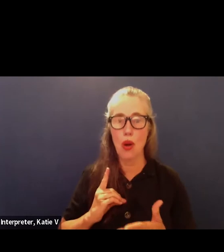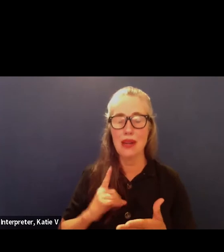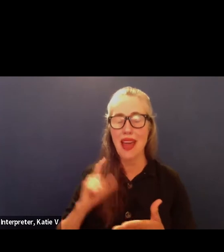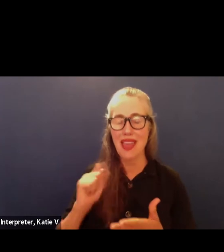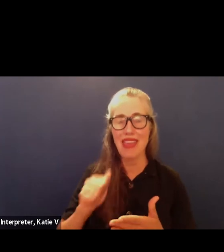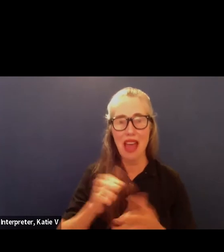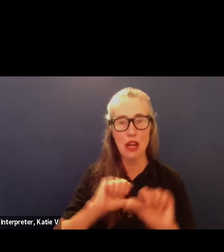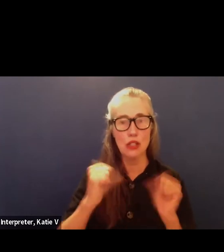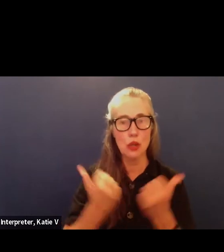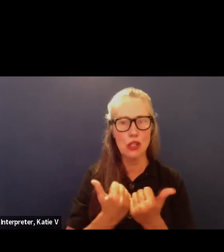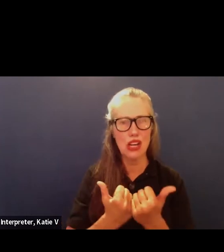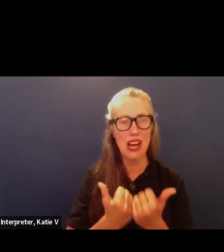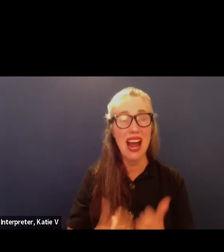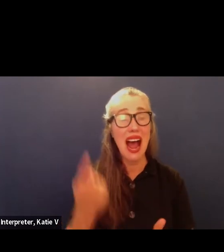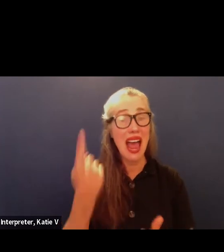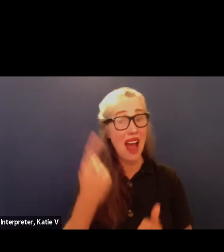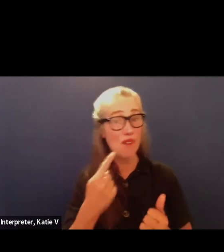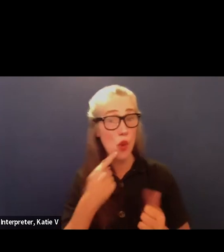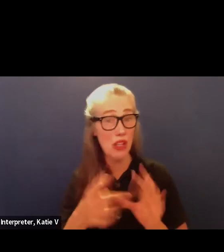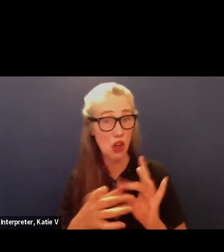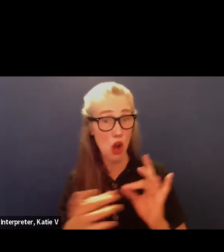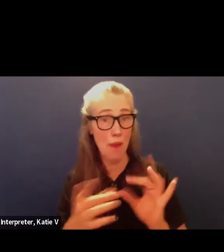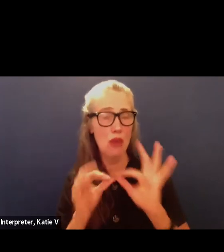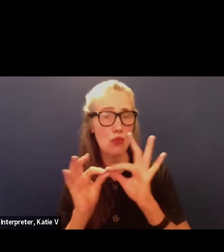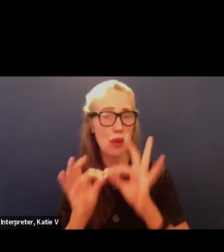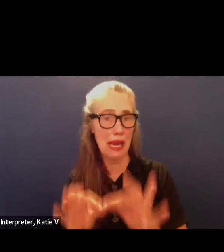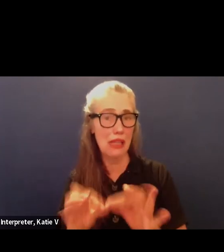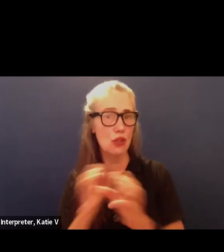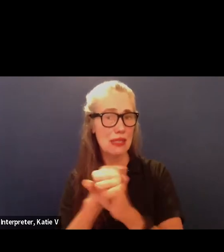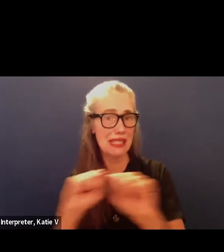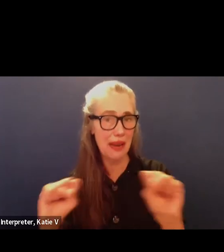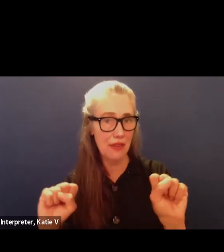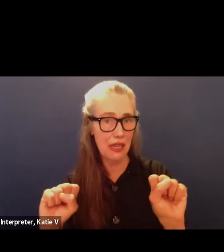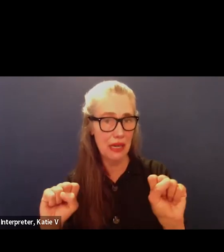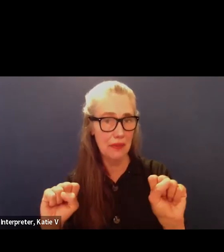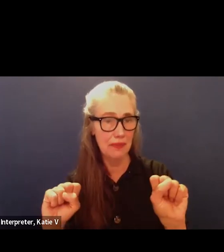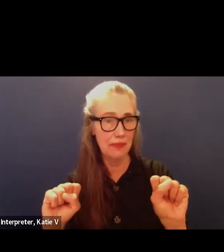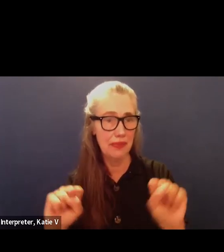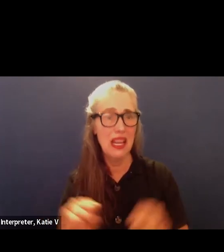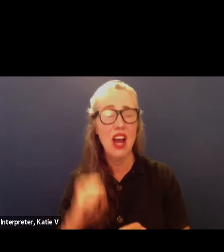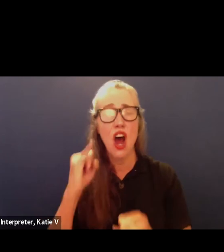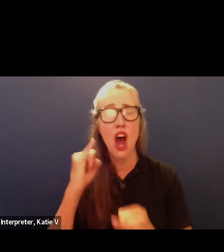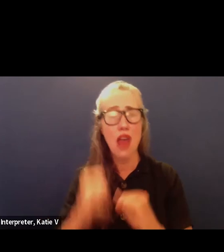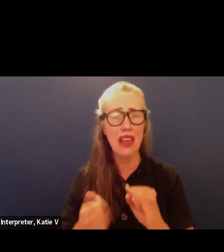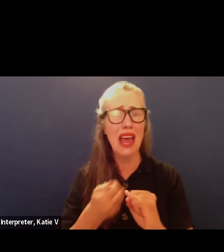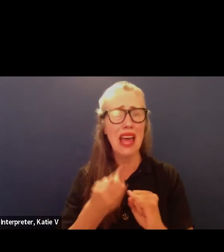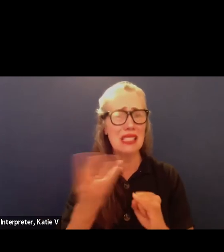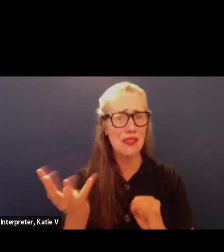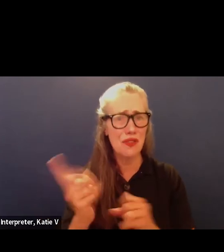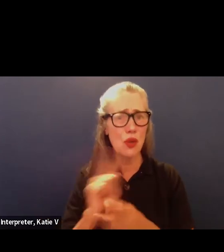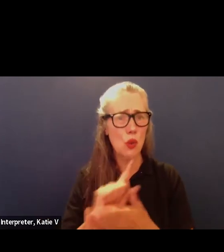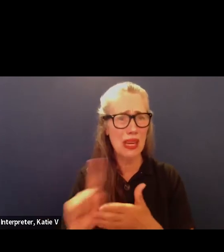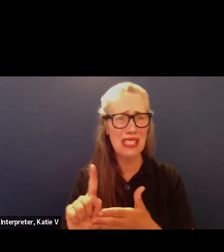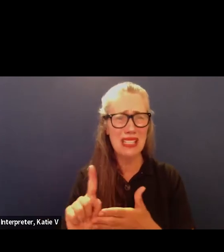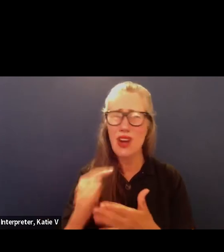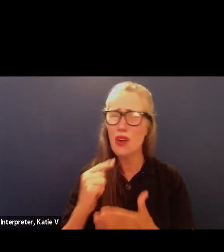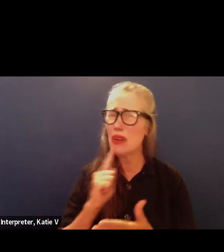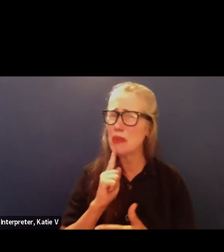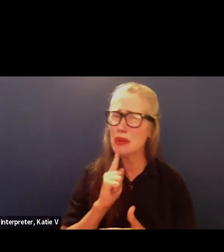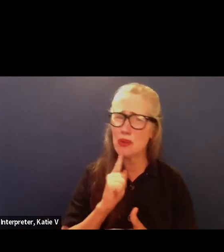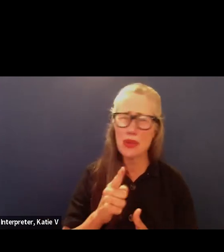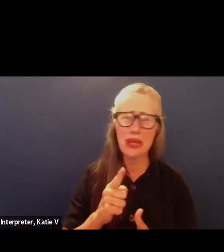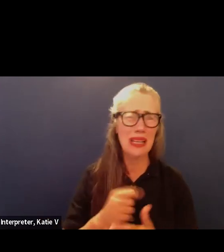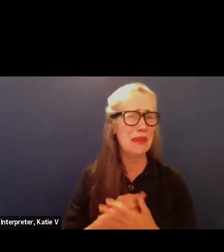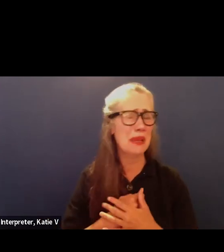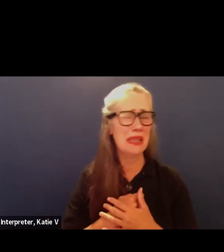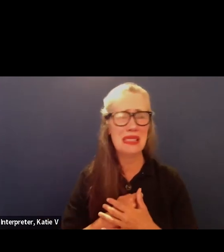especially in the last few weeks we have been haunted by the tragedy at the elementary school in